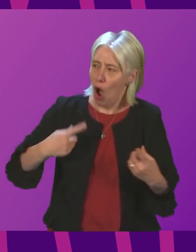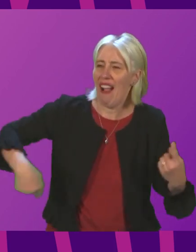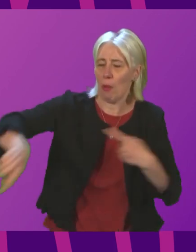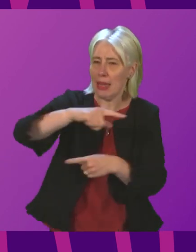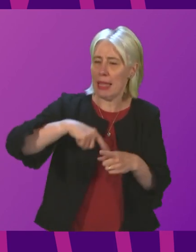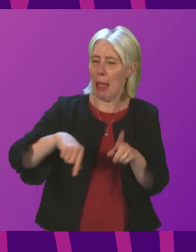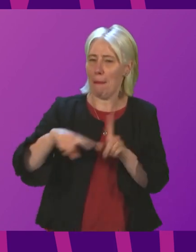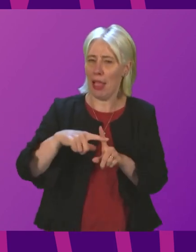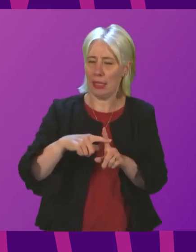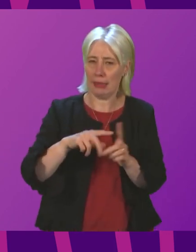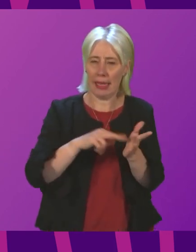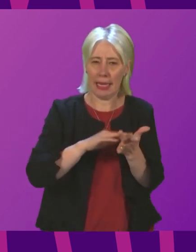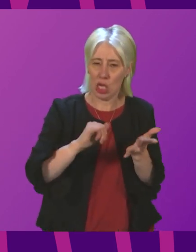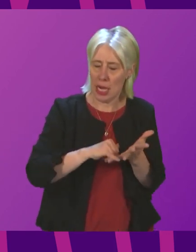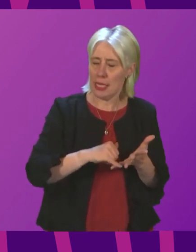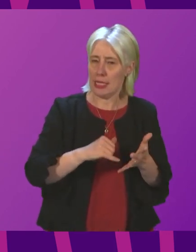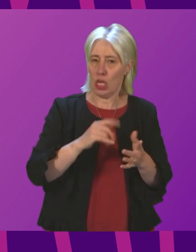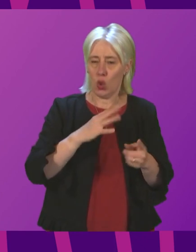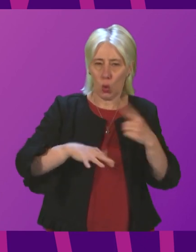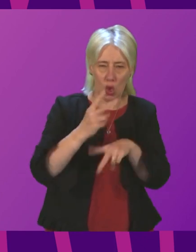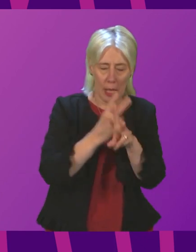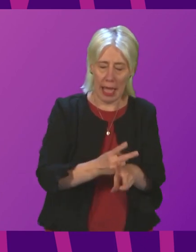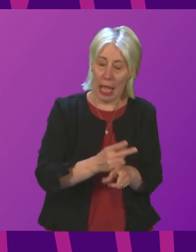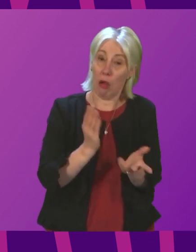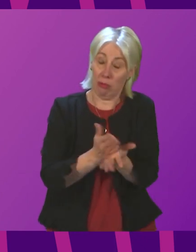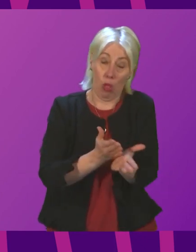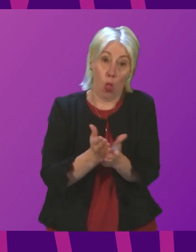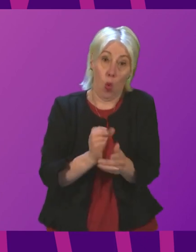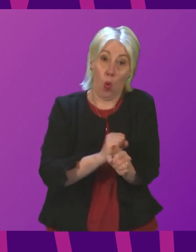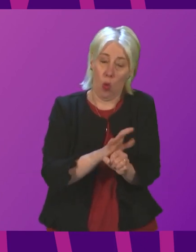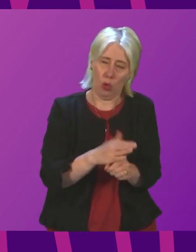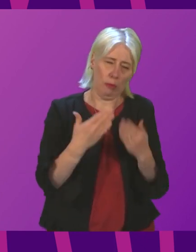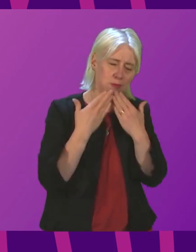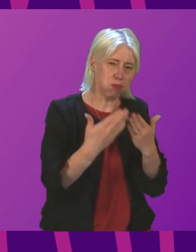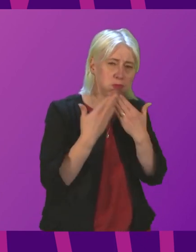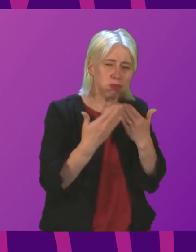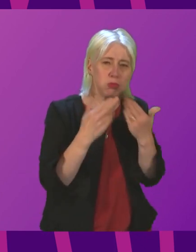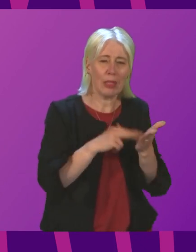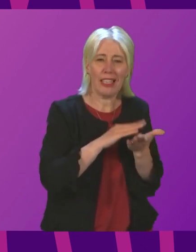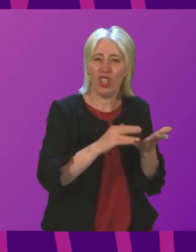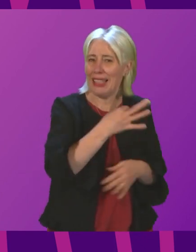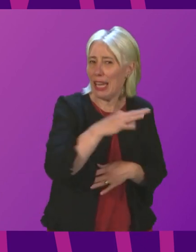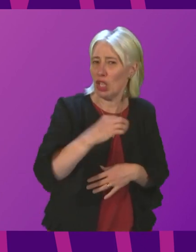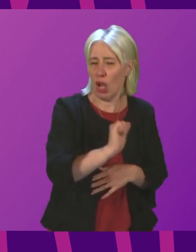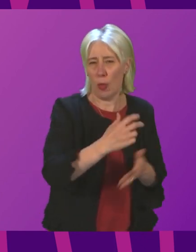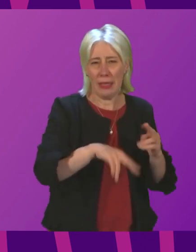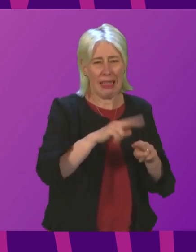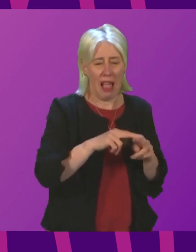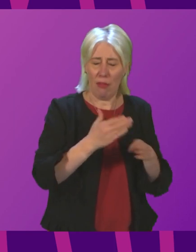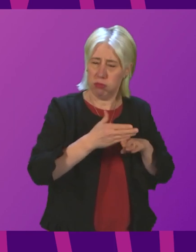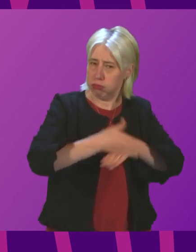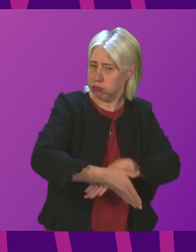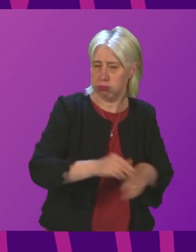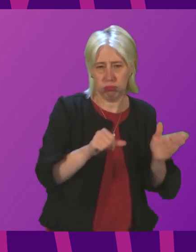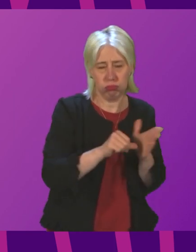our social care services exacerbated by the pandemic. And I thank NHS Lanarkshire staff for all they're doing in these difficult times to serve